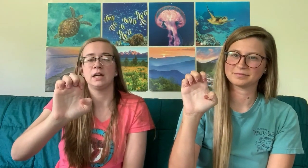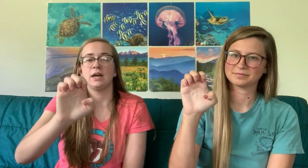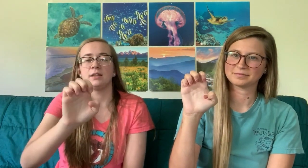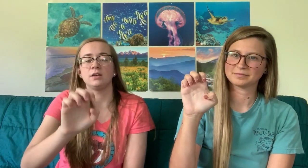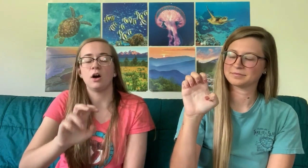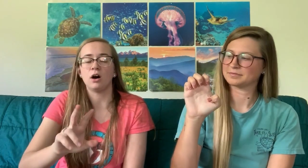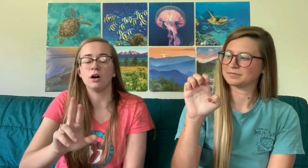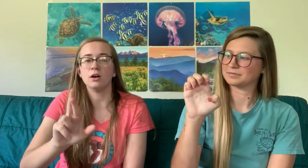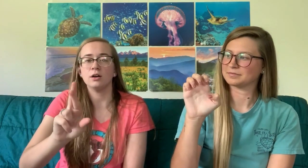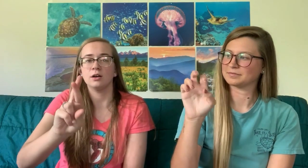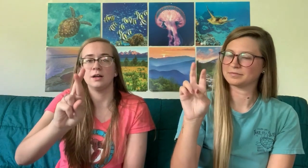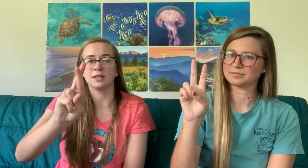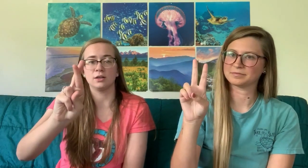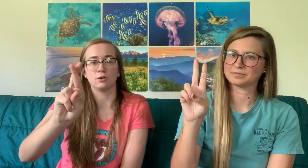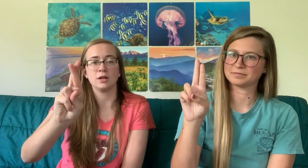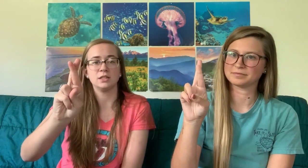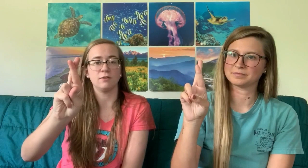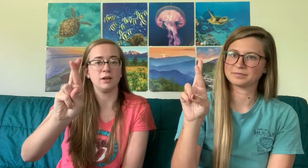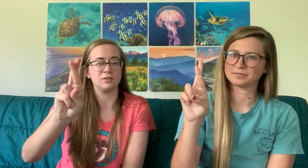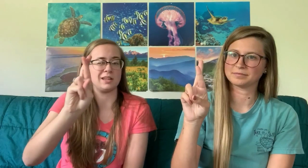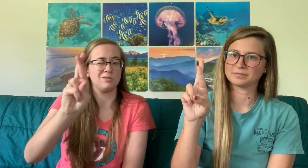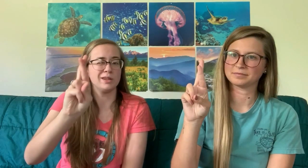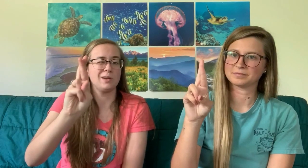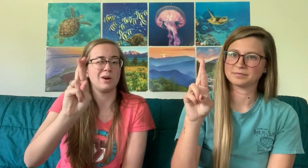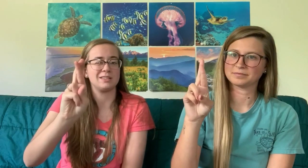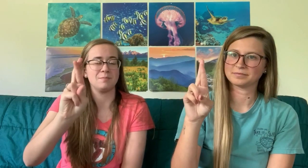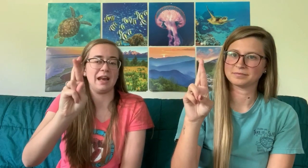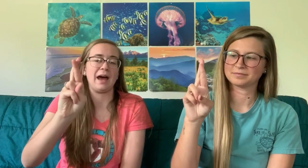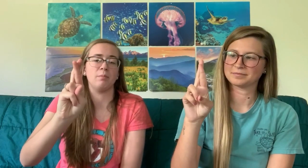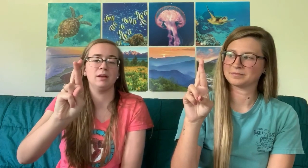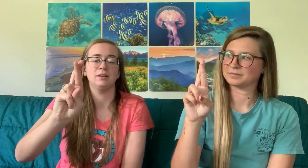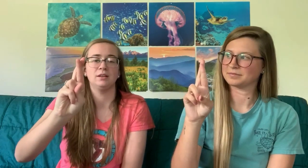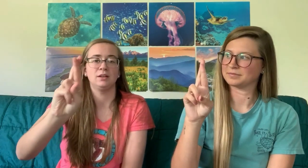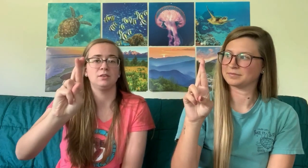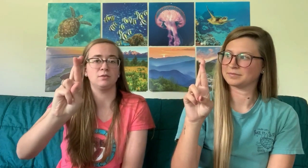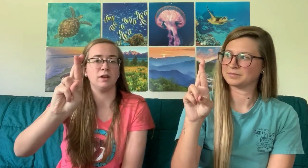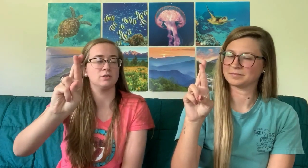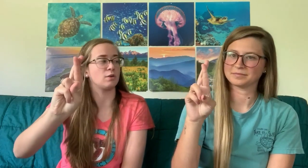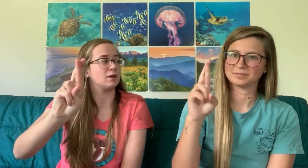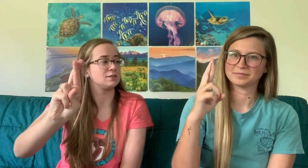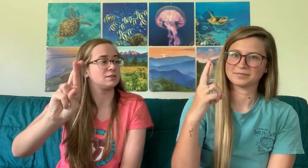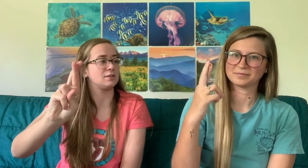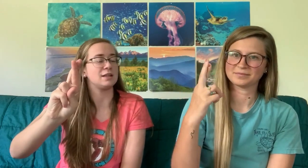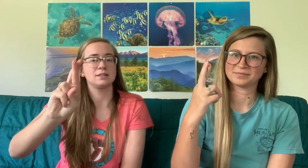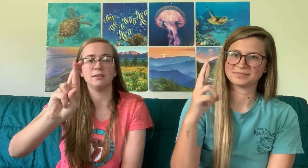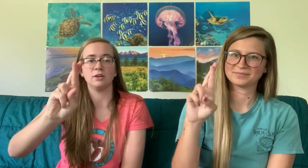And then R is like you're crossing your fingers like you really want something to happen. So fingers crossed. So that's liver.